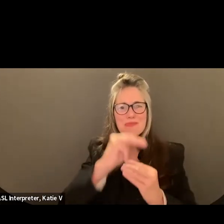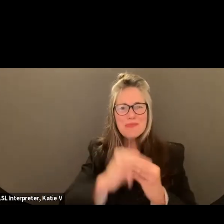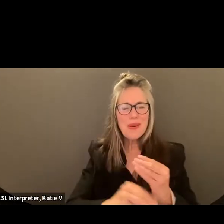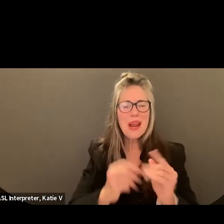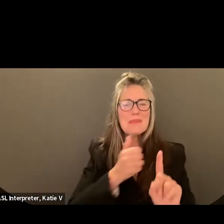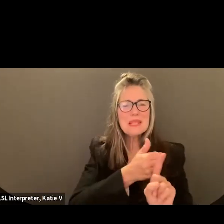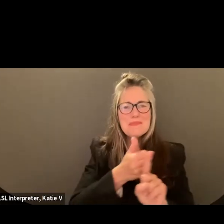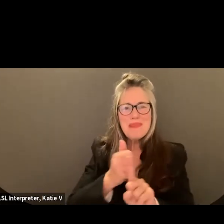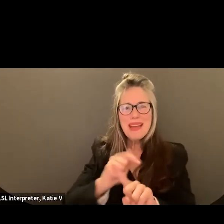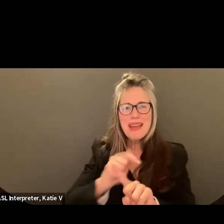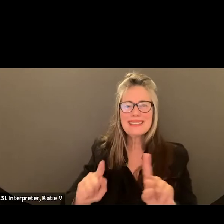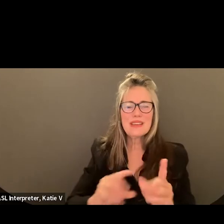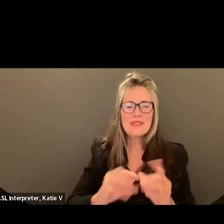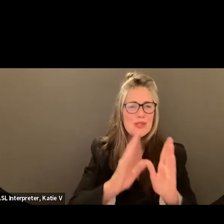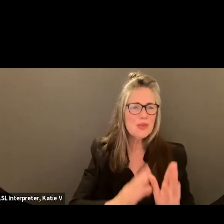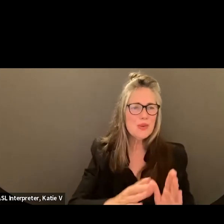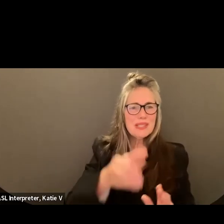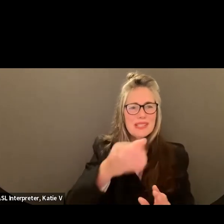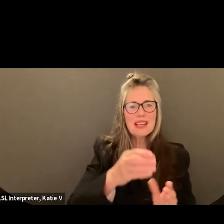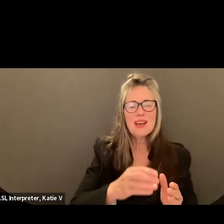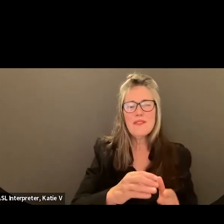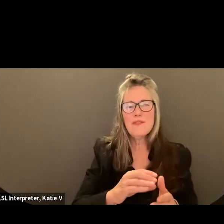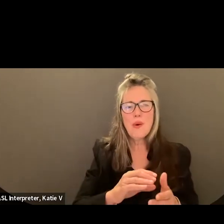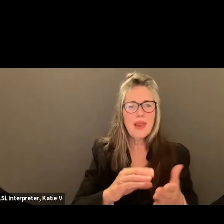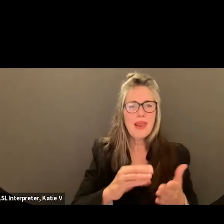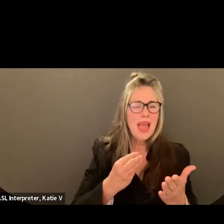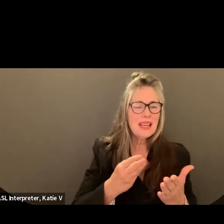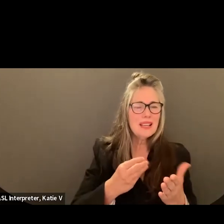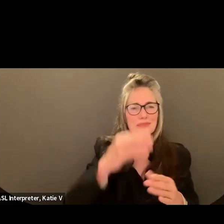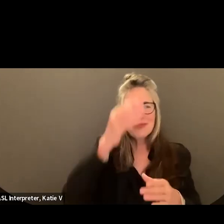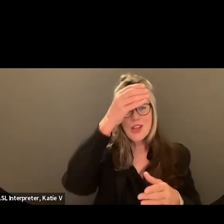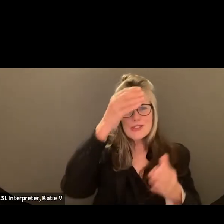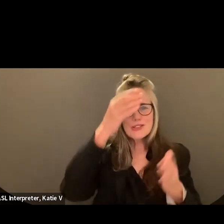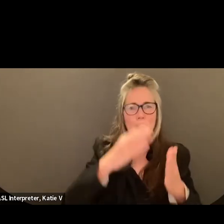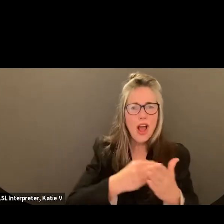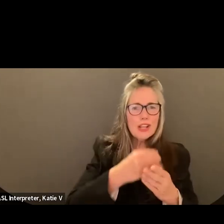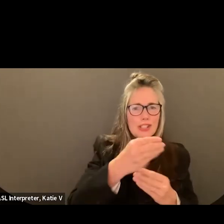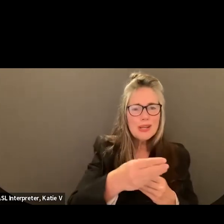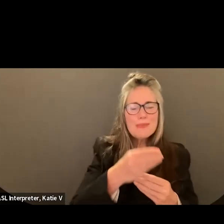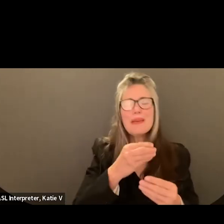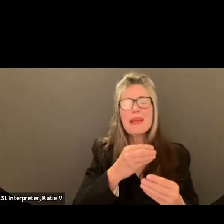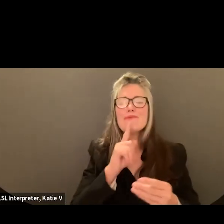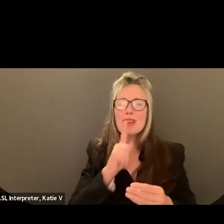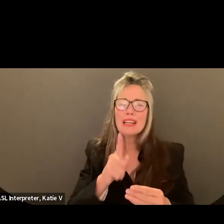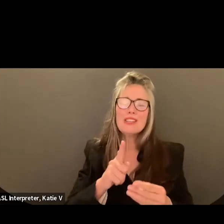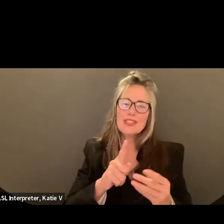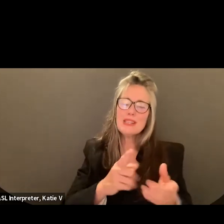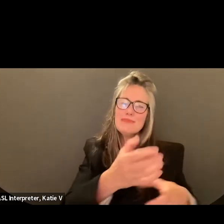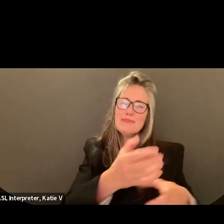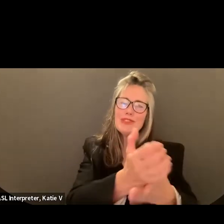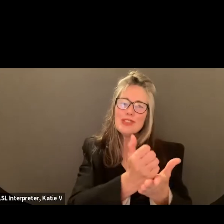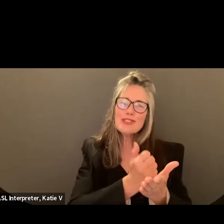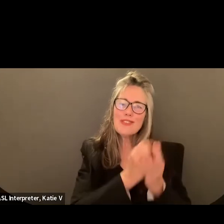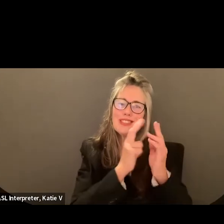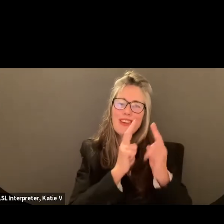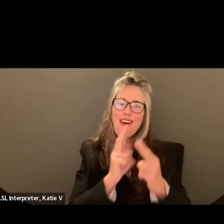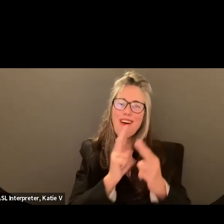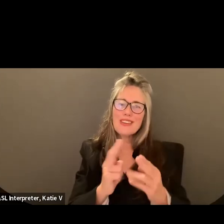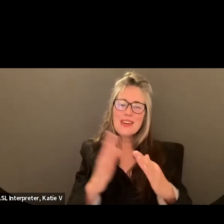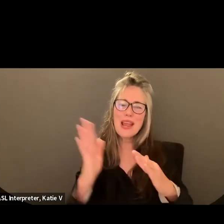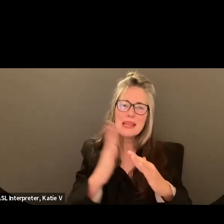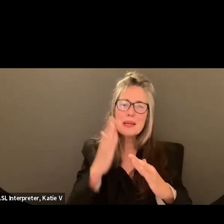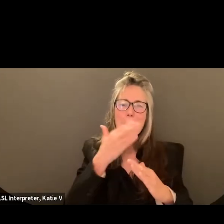several hundred students year round and truly deserves the honor as our peak madrina. Thank you, Dr. Thank Madrigal.